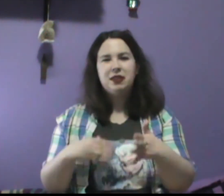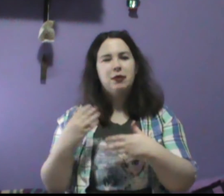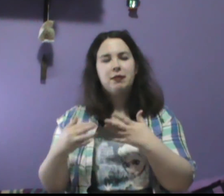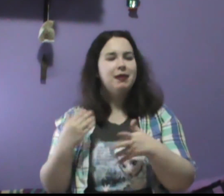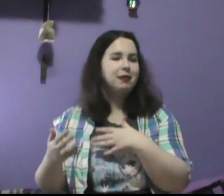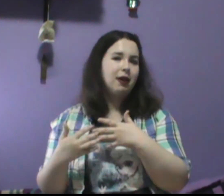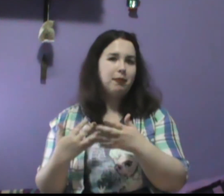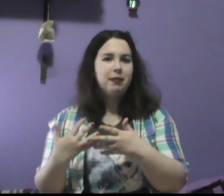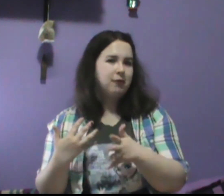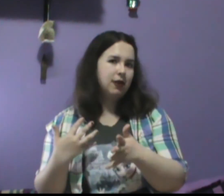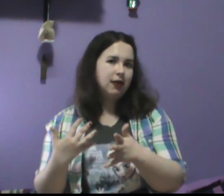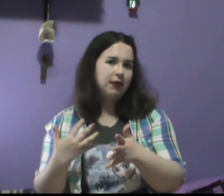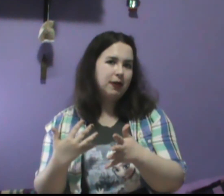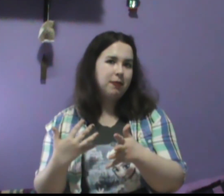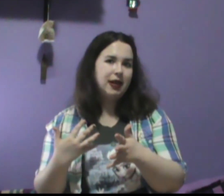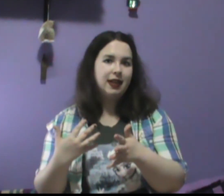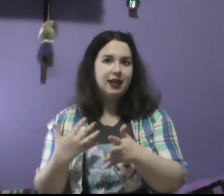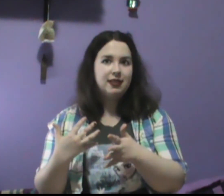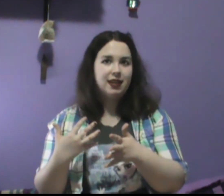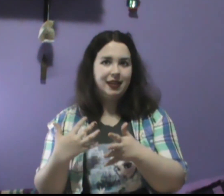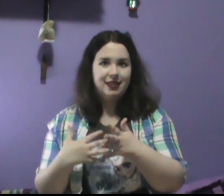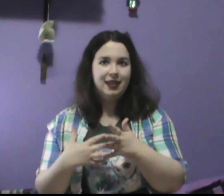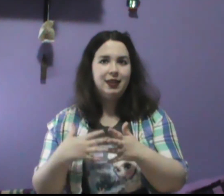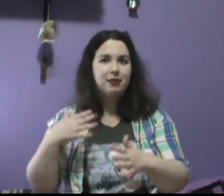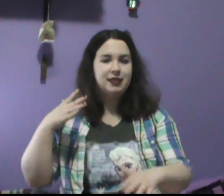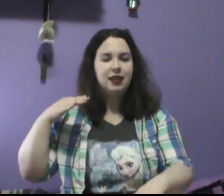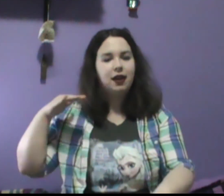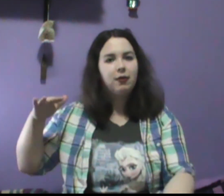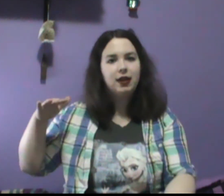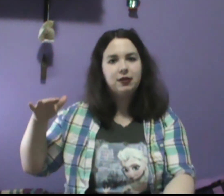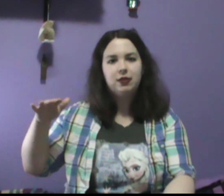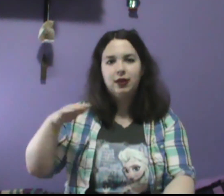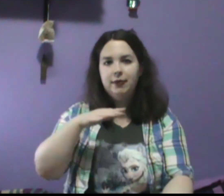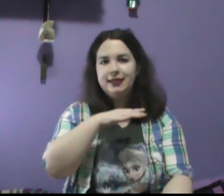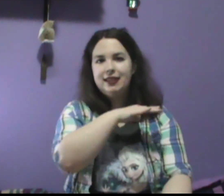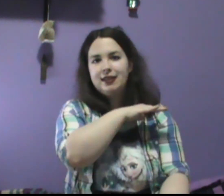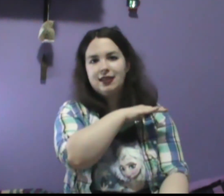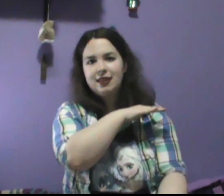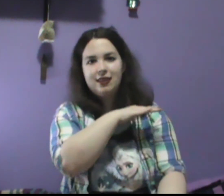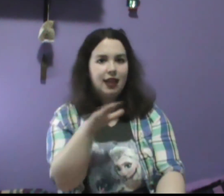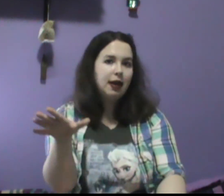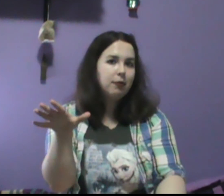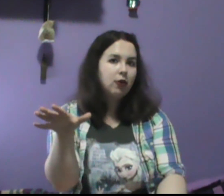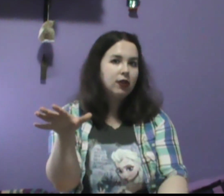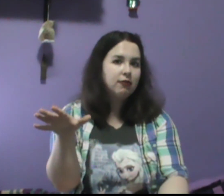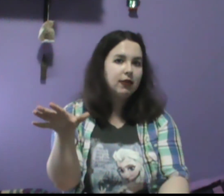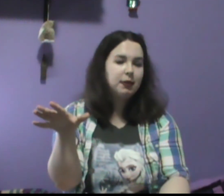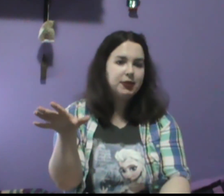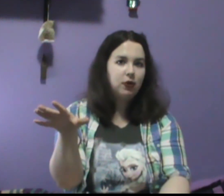there would have been a bit more of him, but I guess, like I said, he was the narrator, so he wasn't that important for the episode.